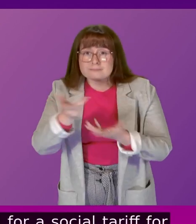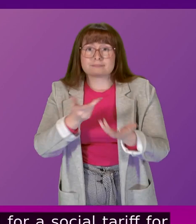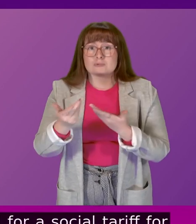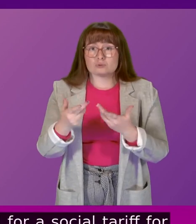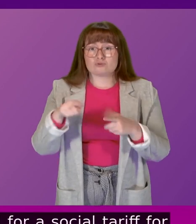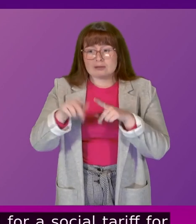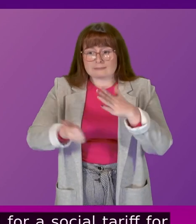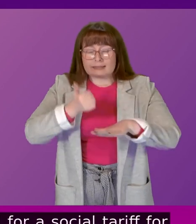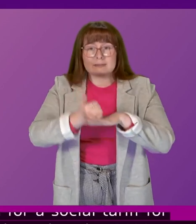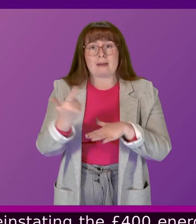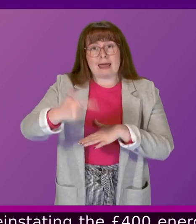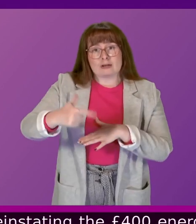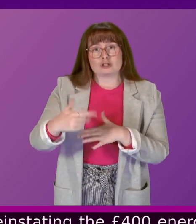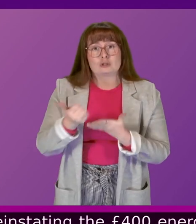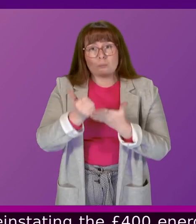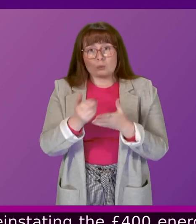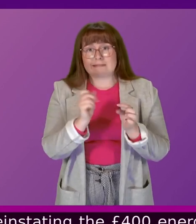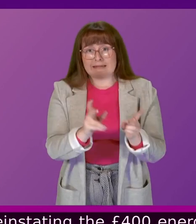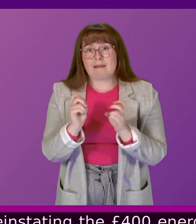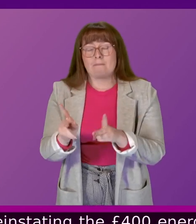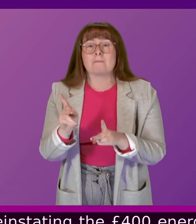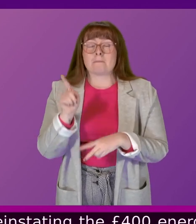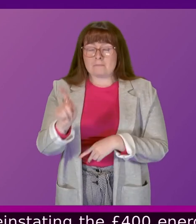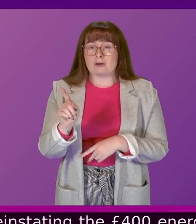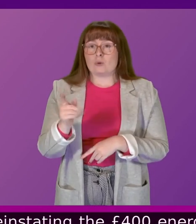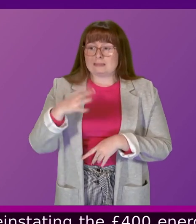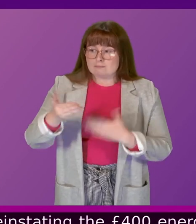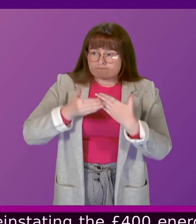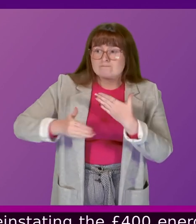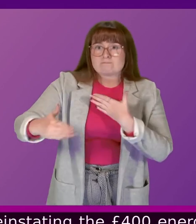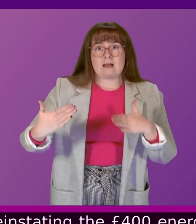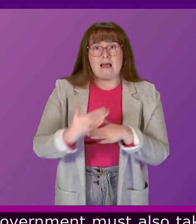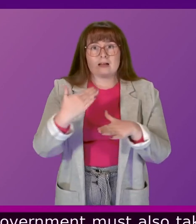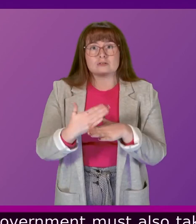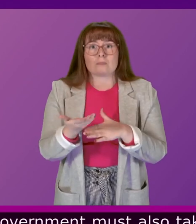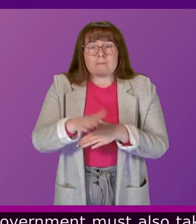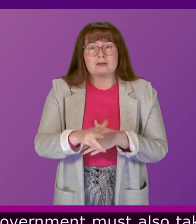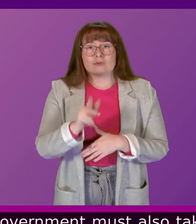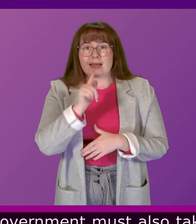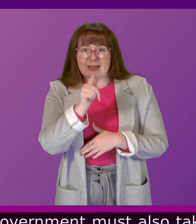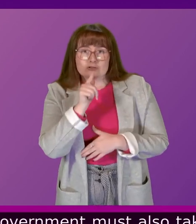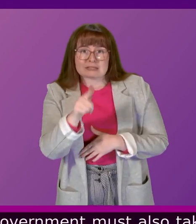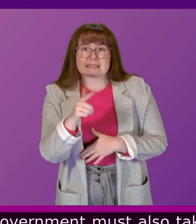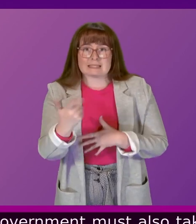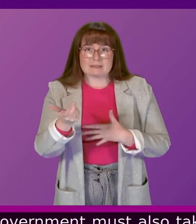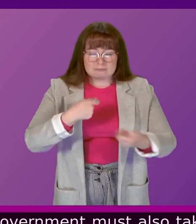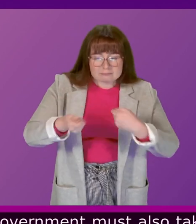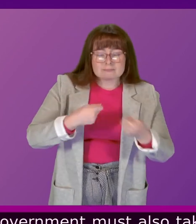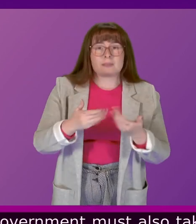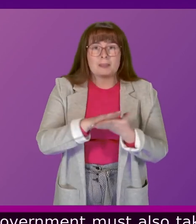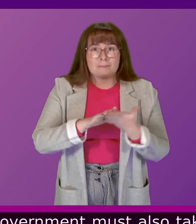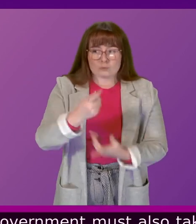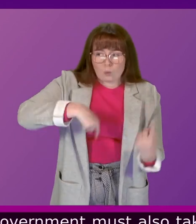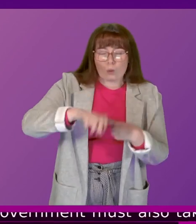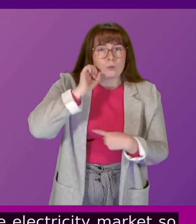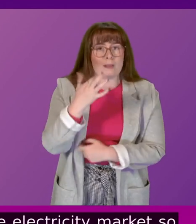scheme. The UK Government must also take longer-term action to reform the electricity market so that everyone benefits from the net